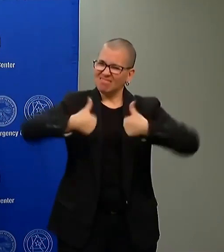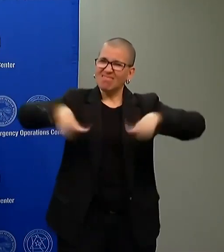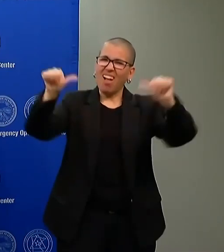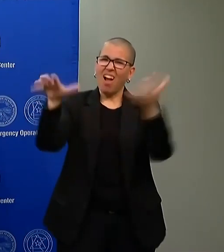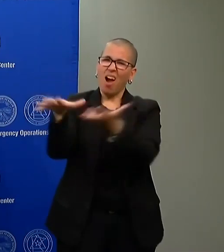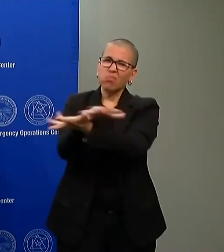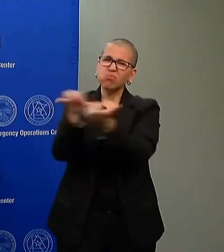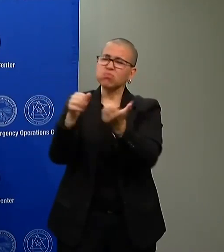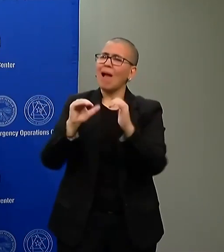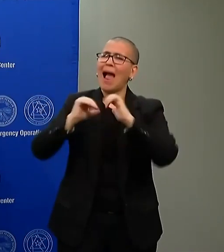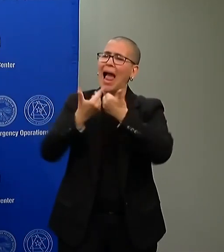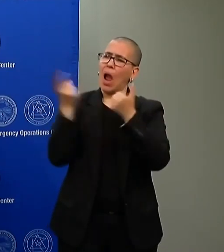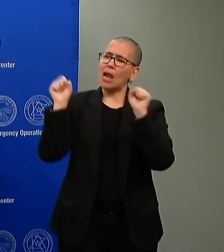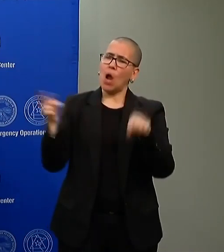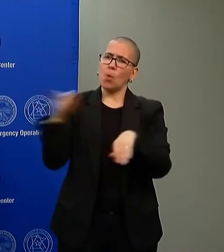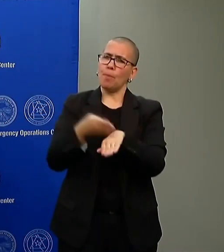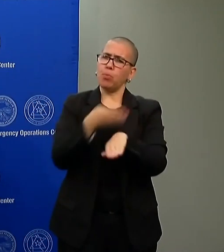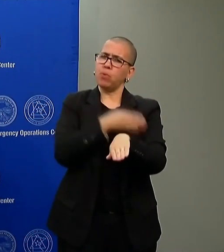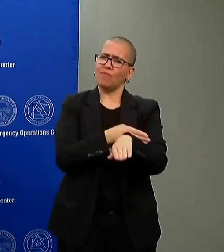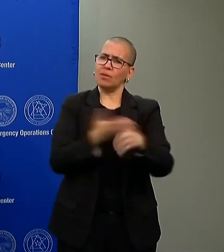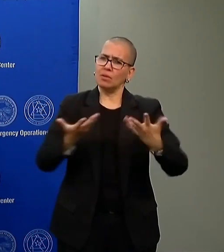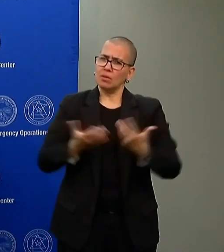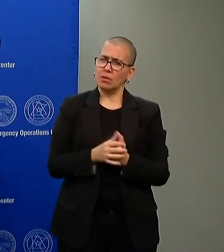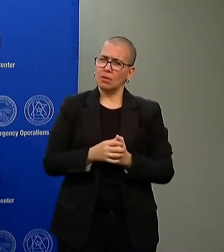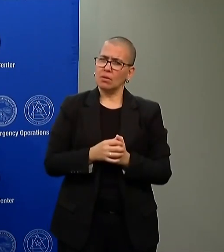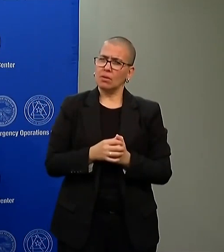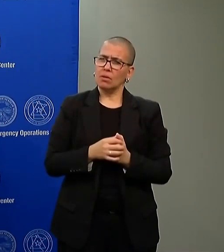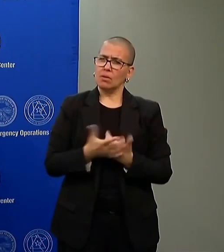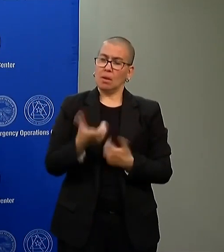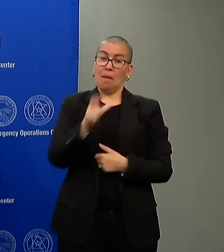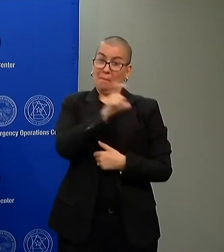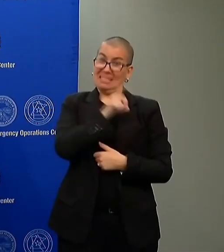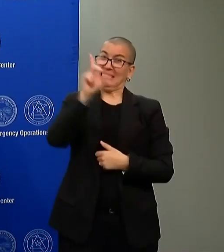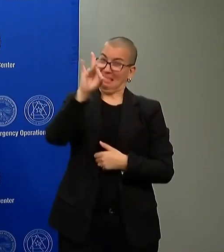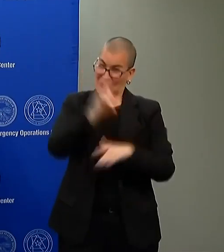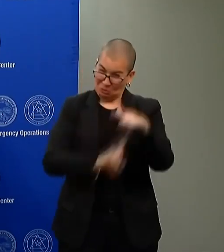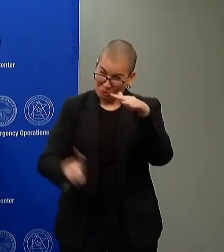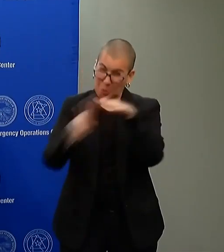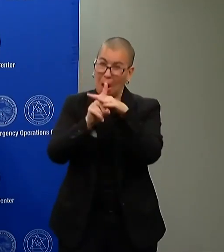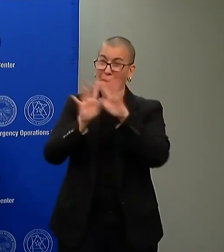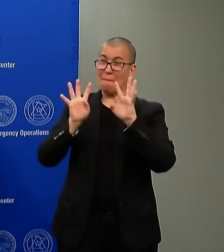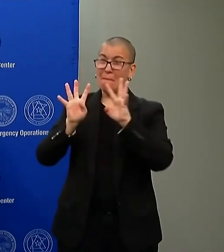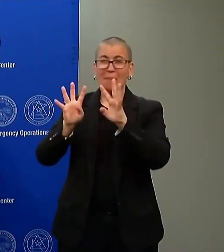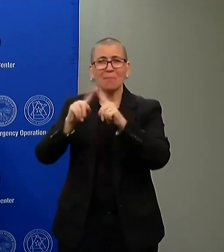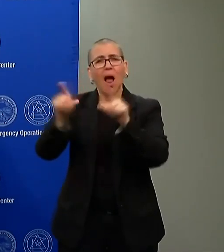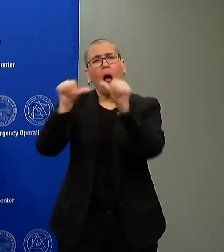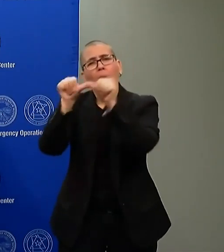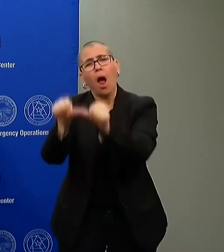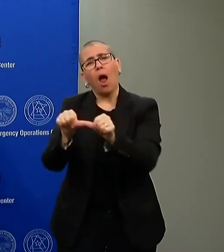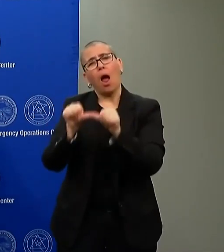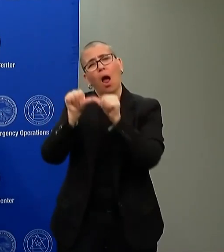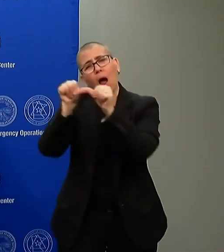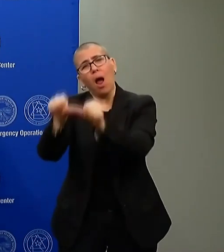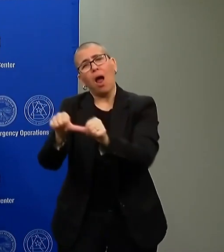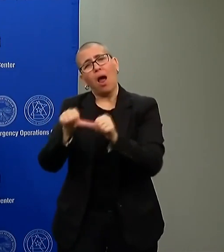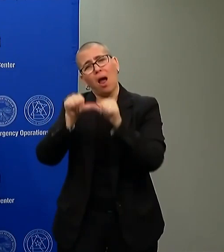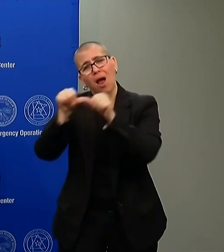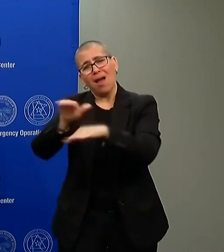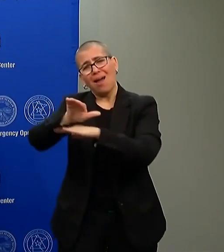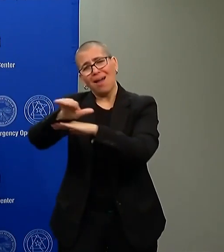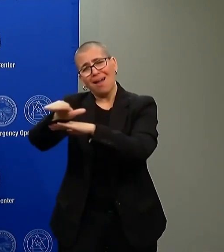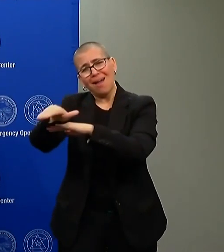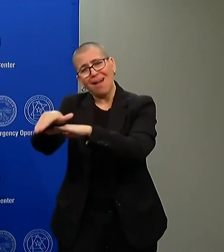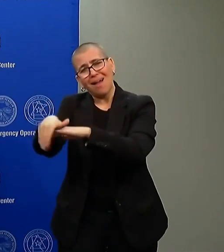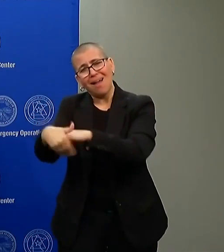enforcement that you have here, yet we have crews out all night. We didn't see law enforcement until well after 11 o'clock.